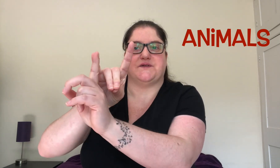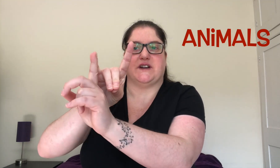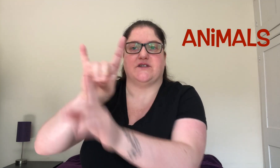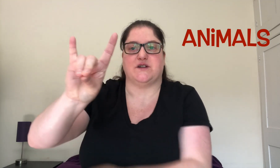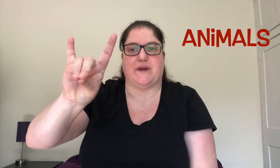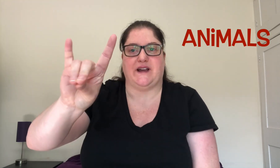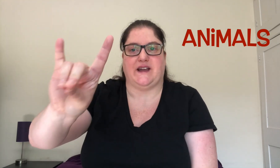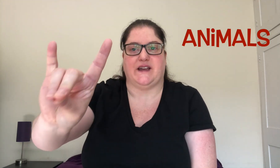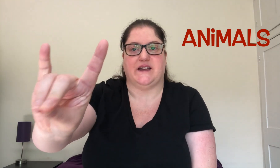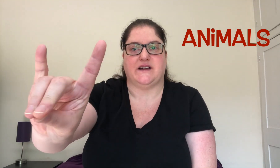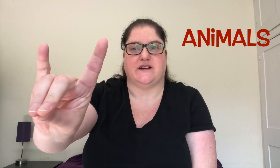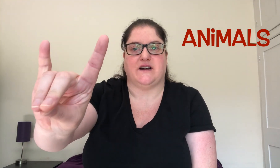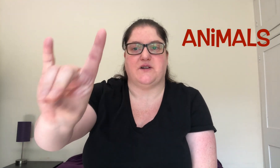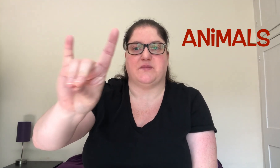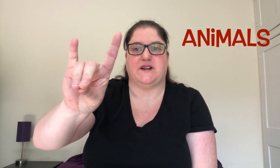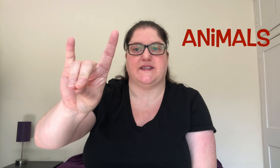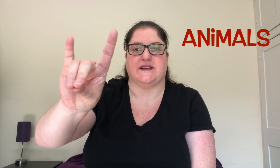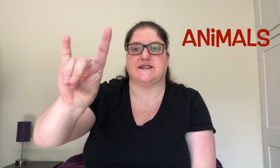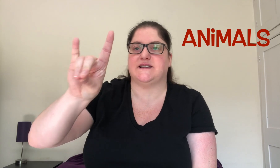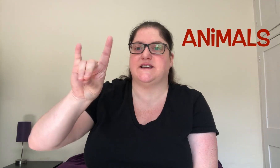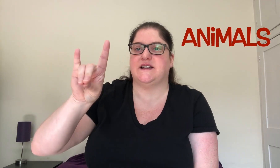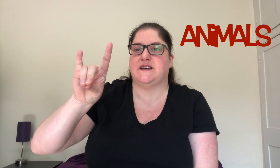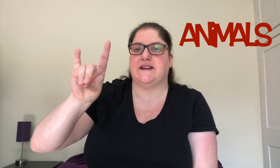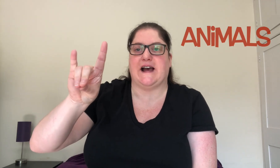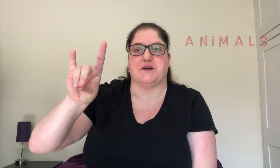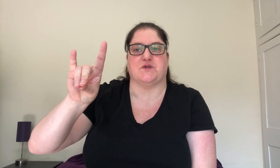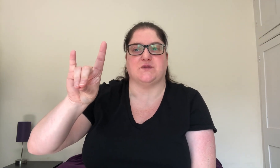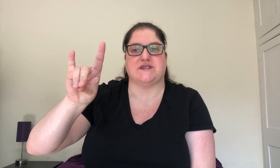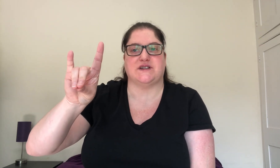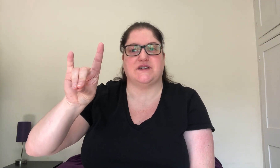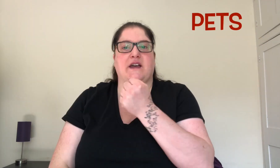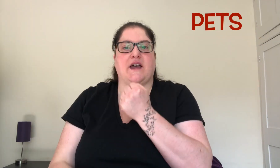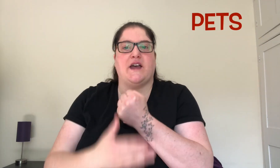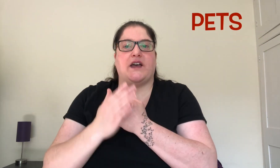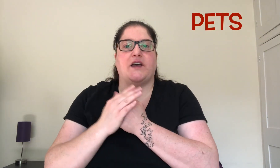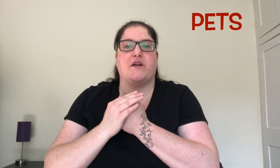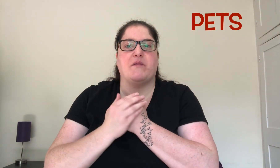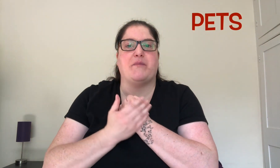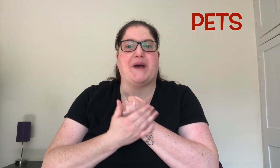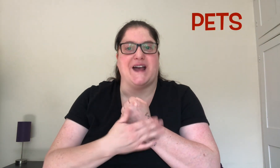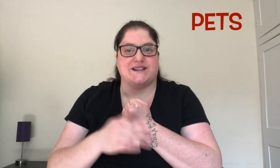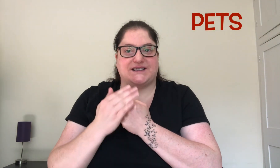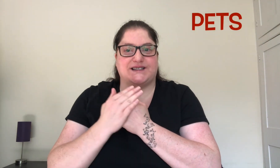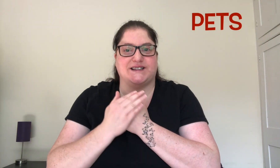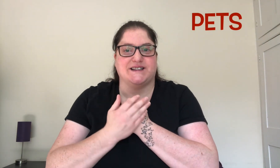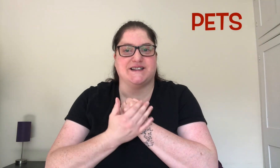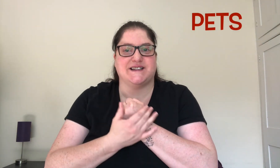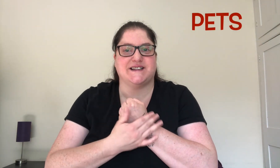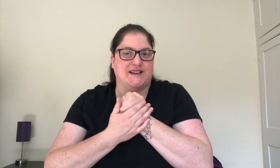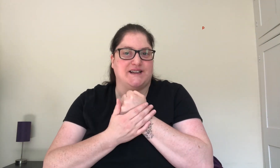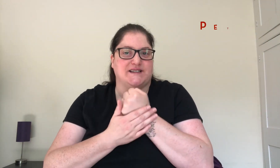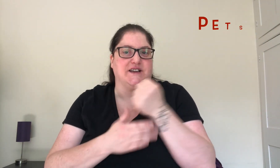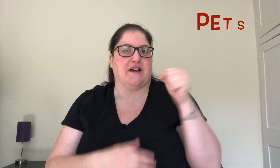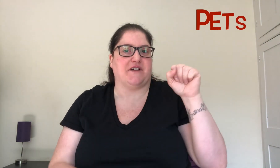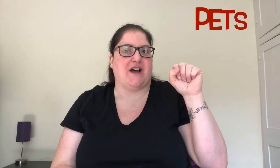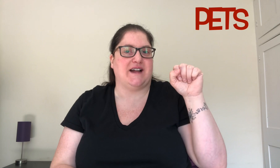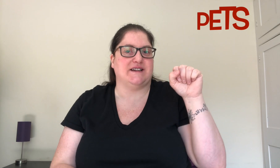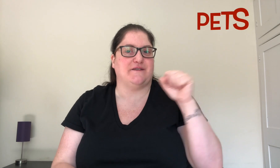finger and the pinky are up like this. Animals. Pets. So you have your hand in a